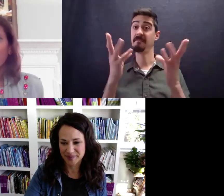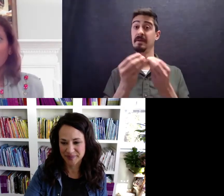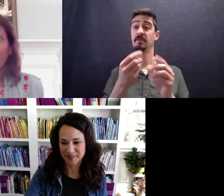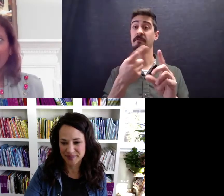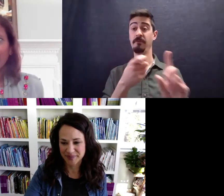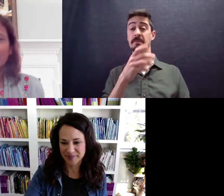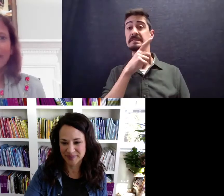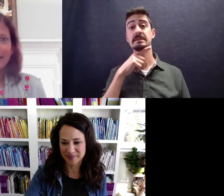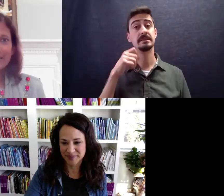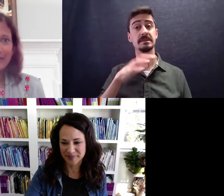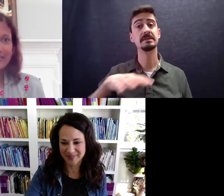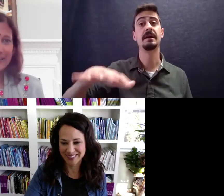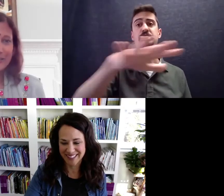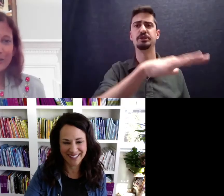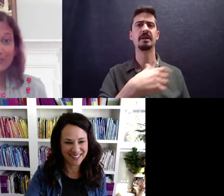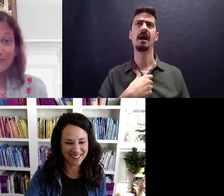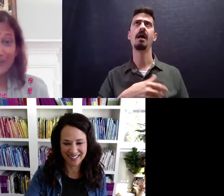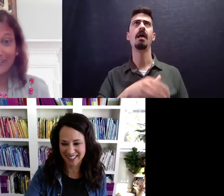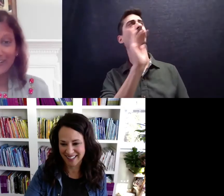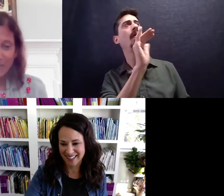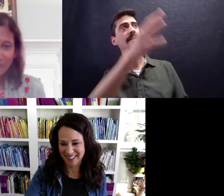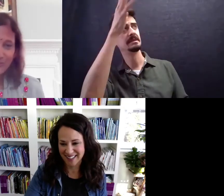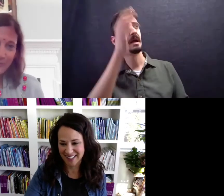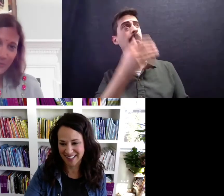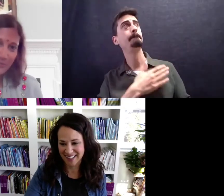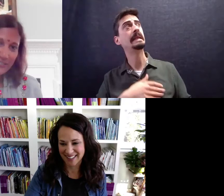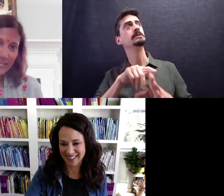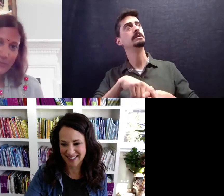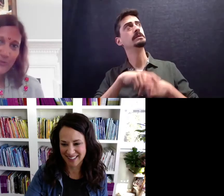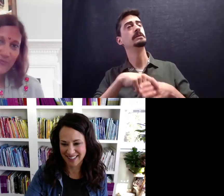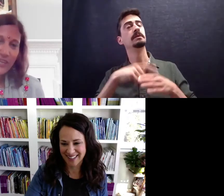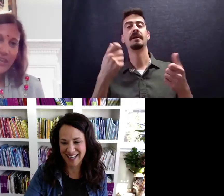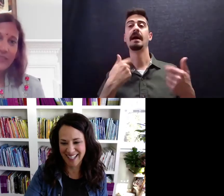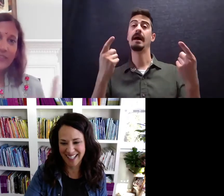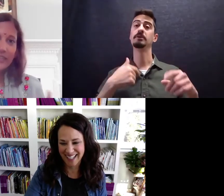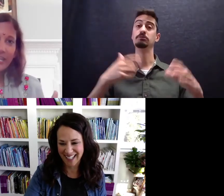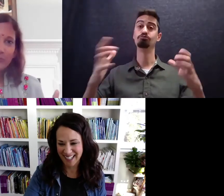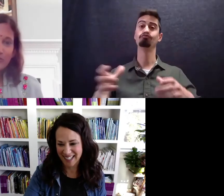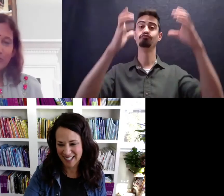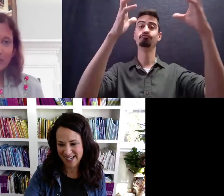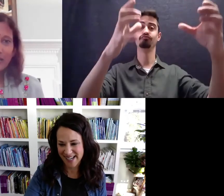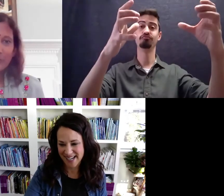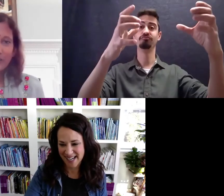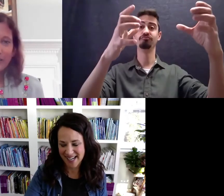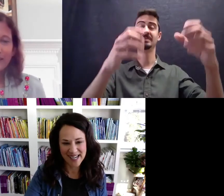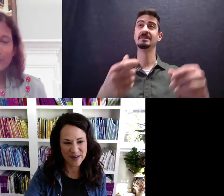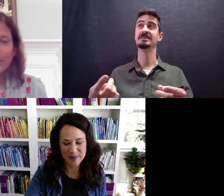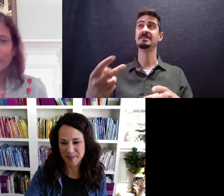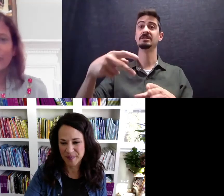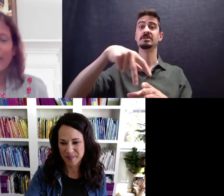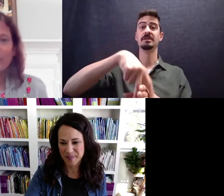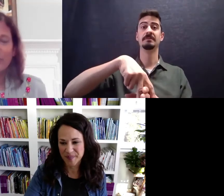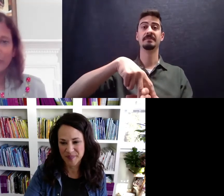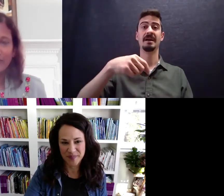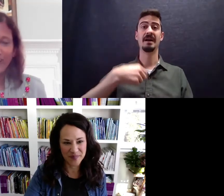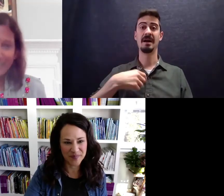I kept asking my dad, could I please ride a camel? So, they put me on a camel. And then the camel stood up. And that's when I